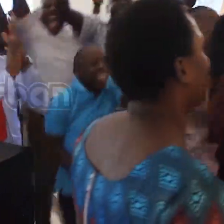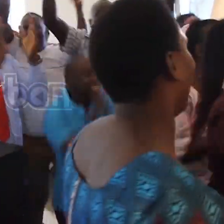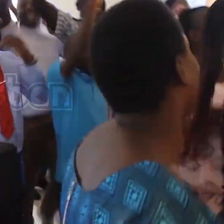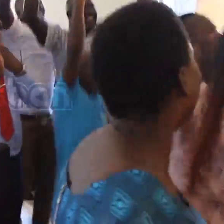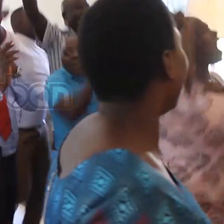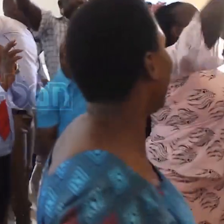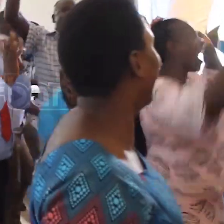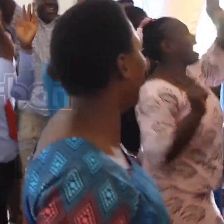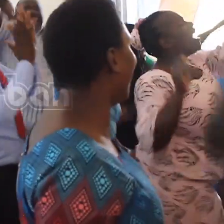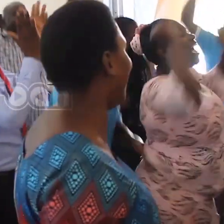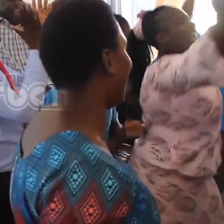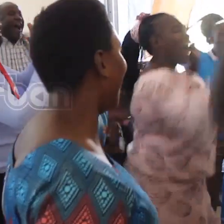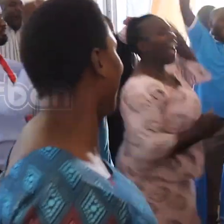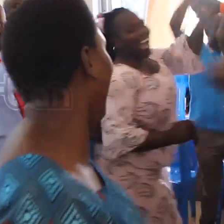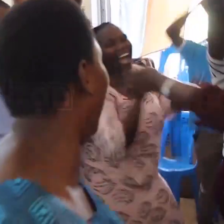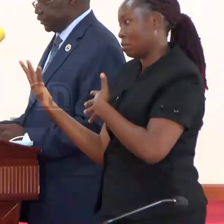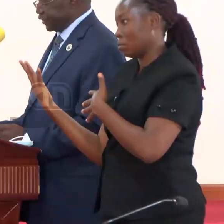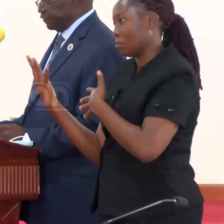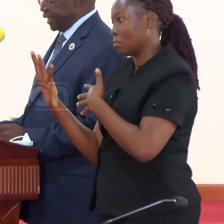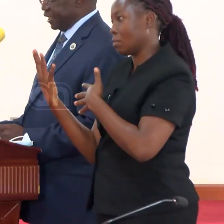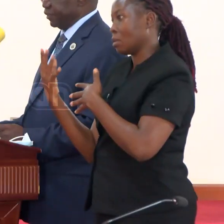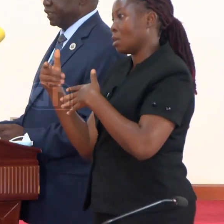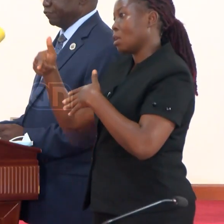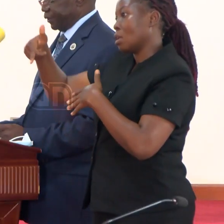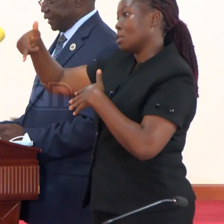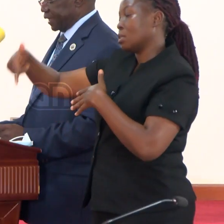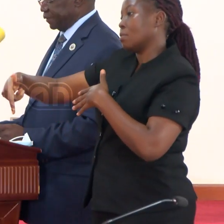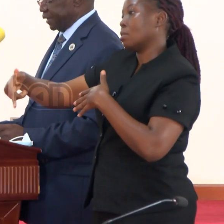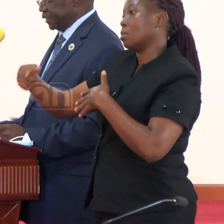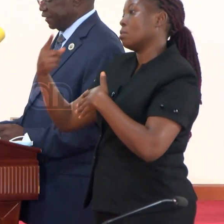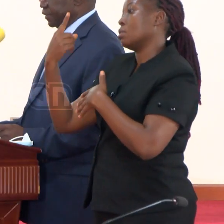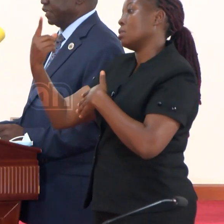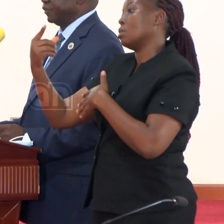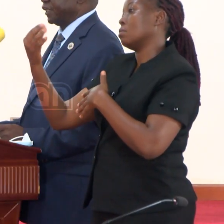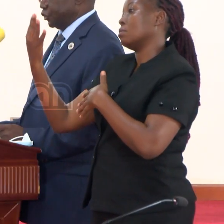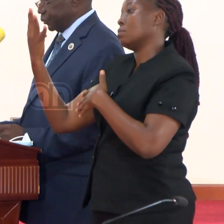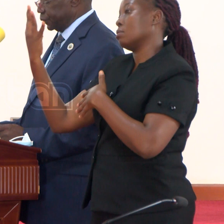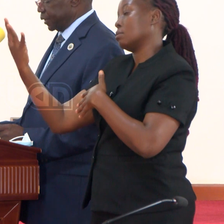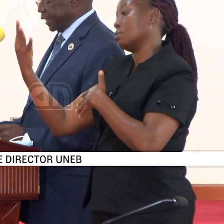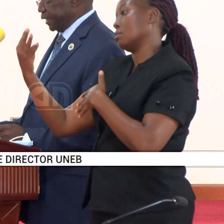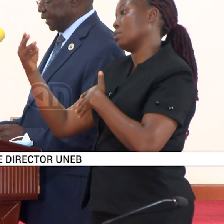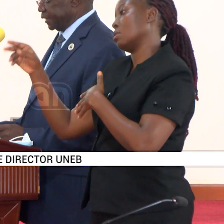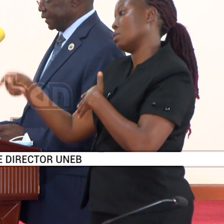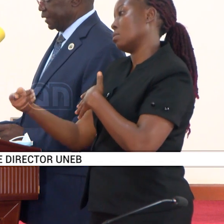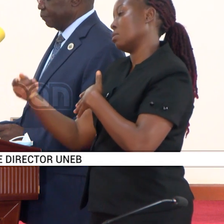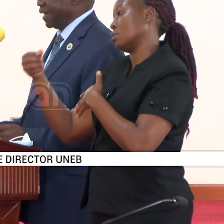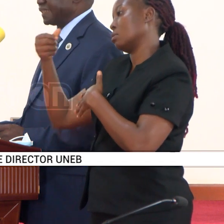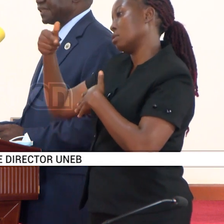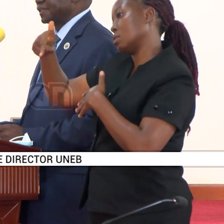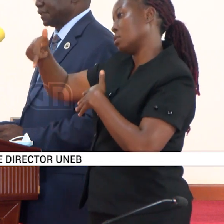,910 the previous year. 714,702 candidates